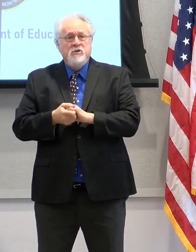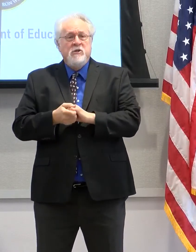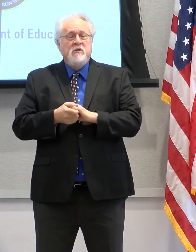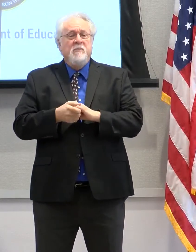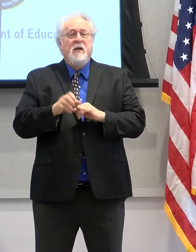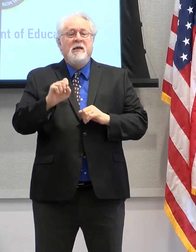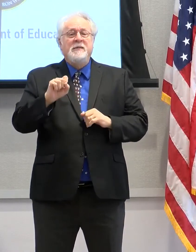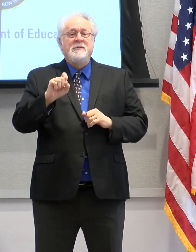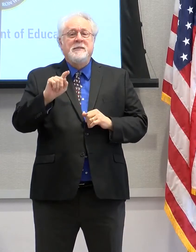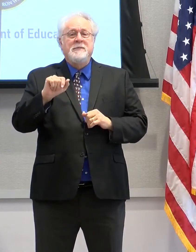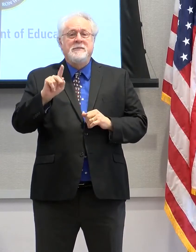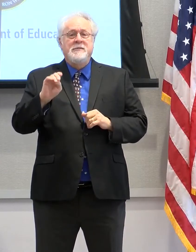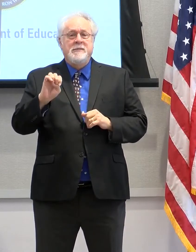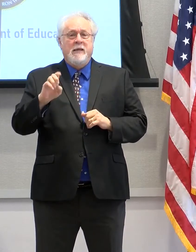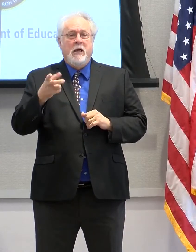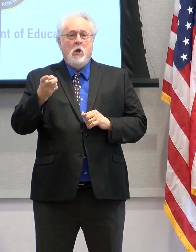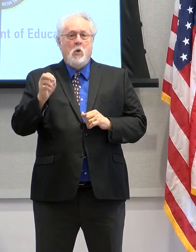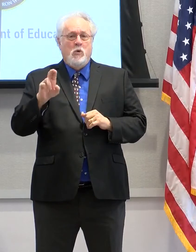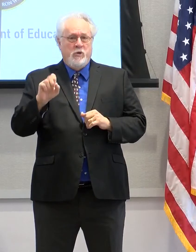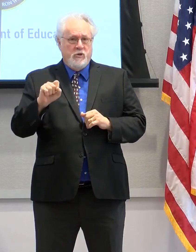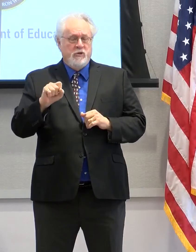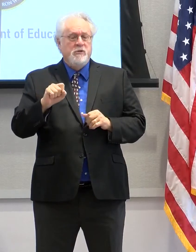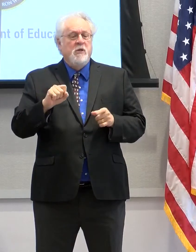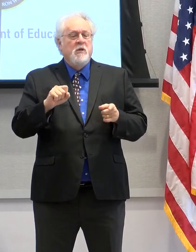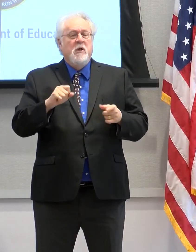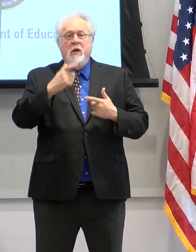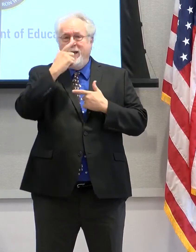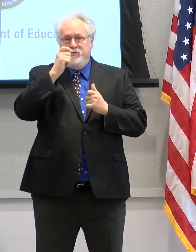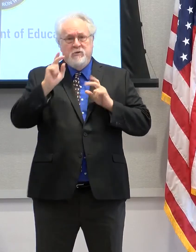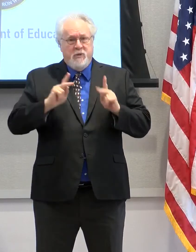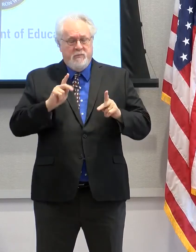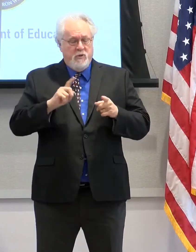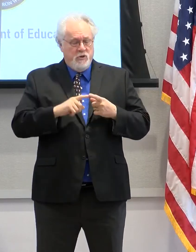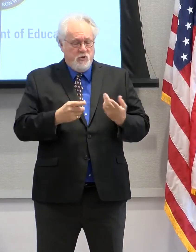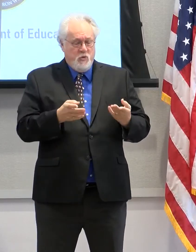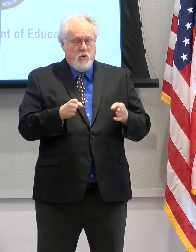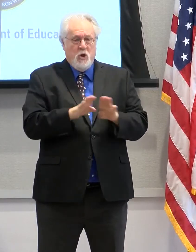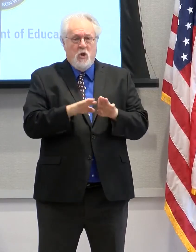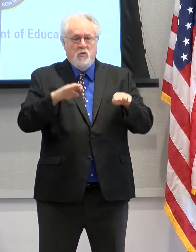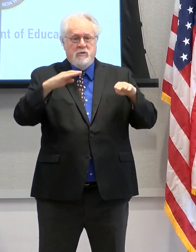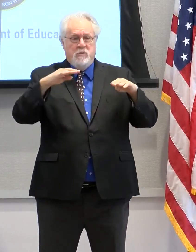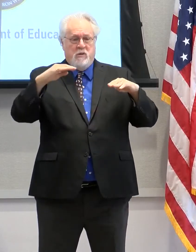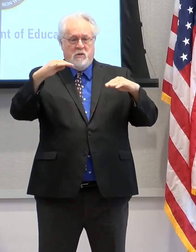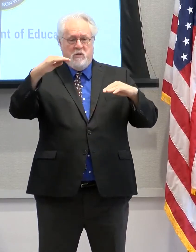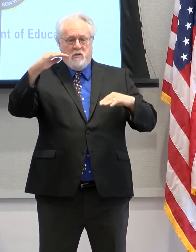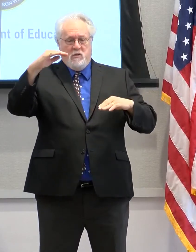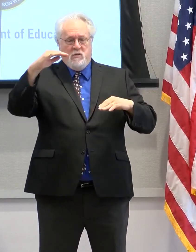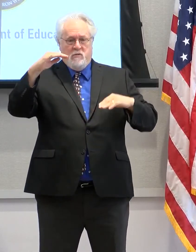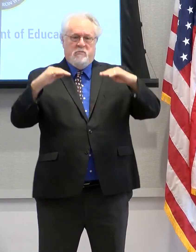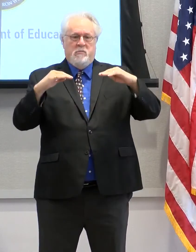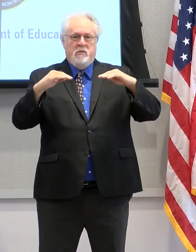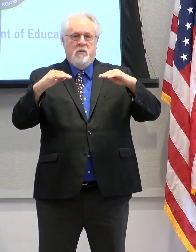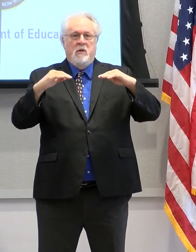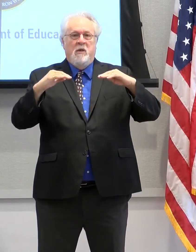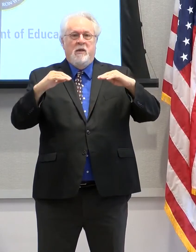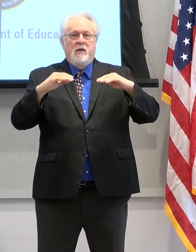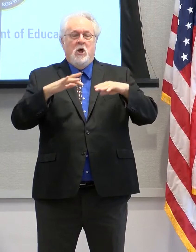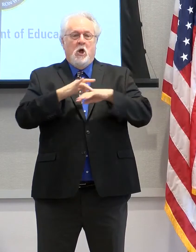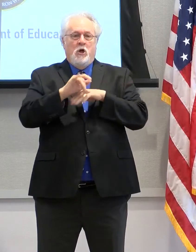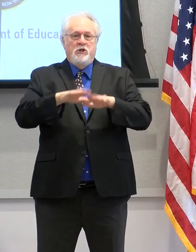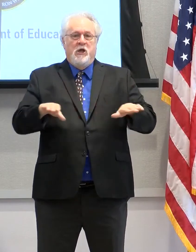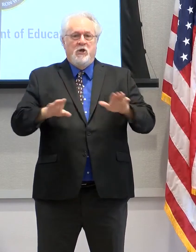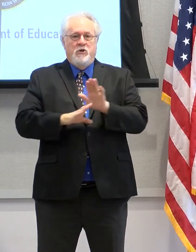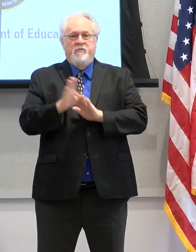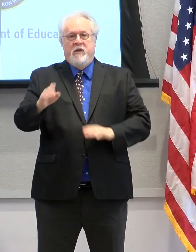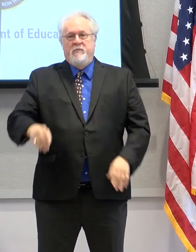stakeholders in our community to close the gap of disparity that exists around early childhood development.